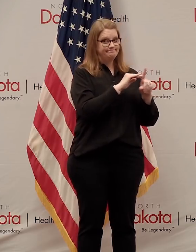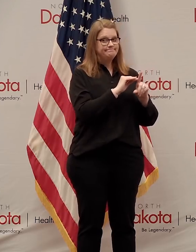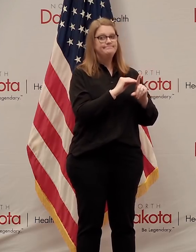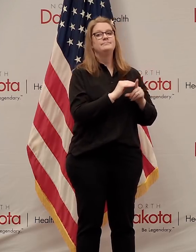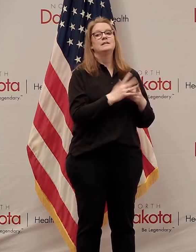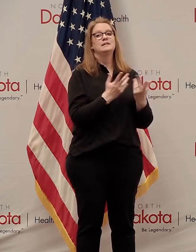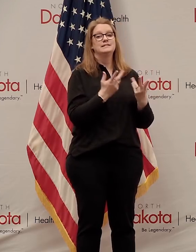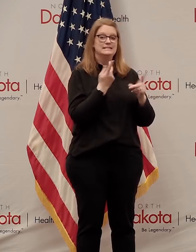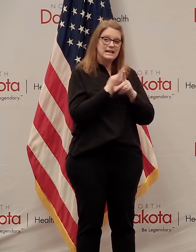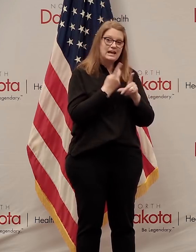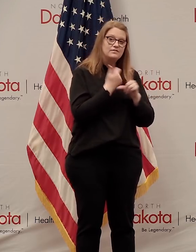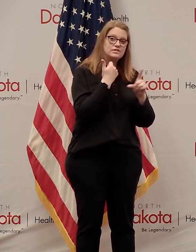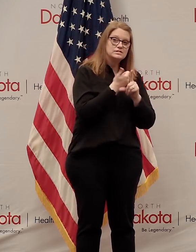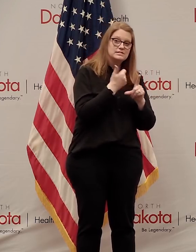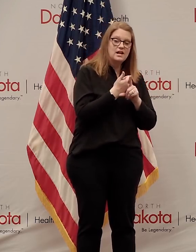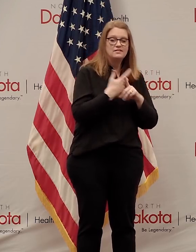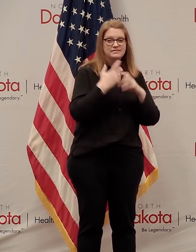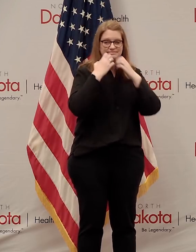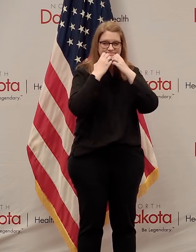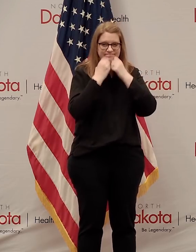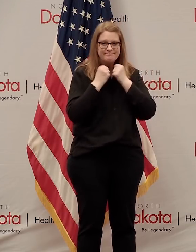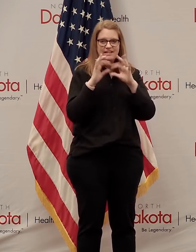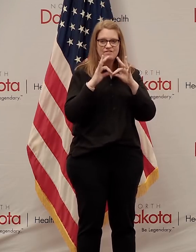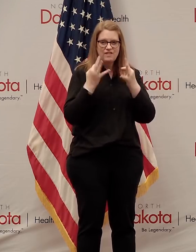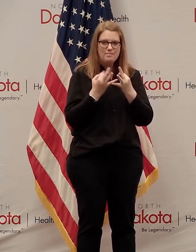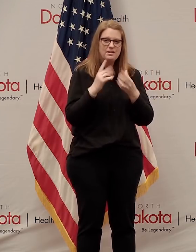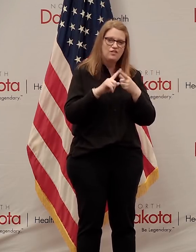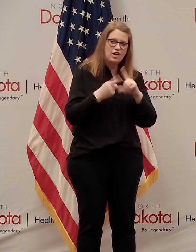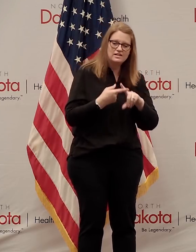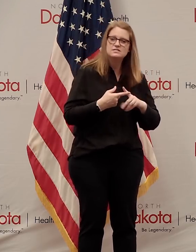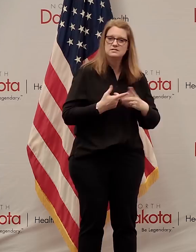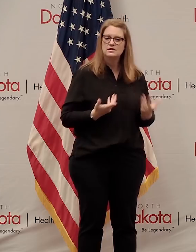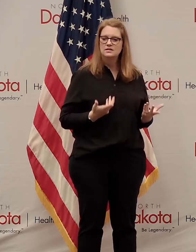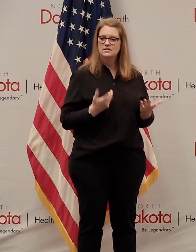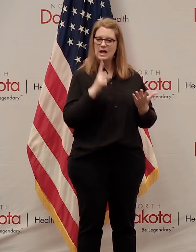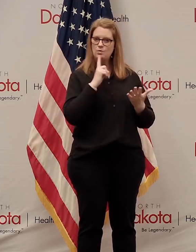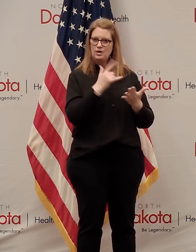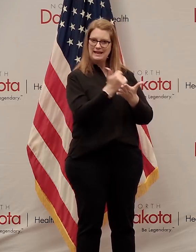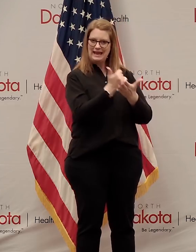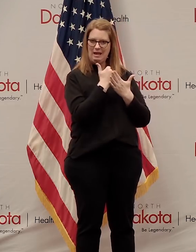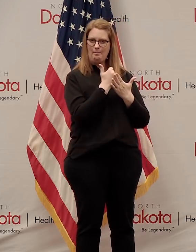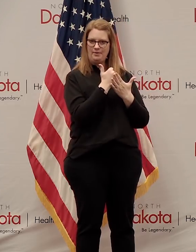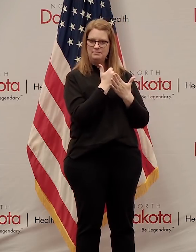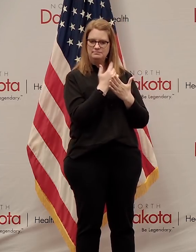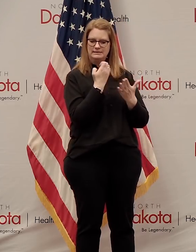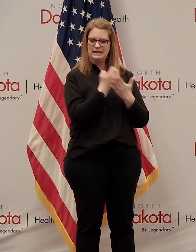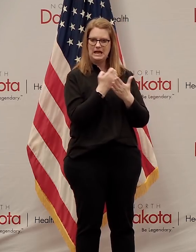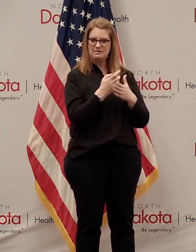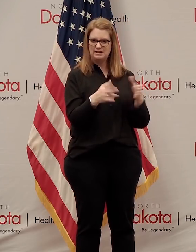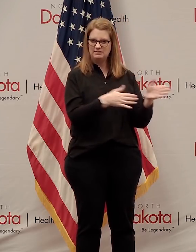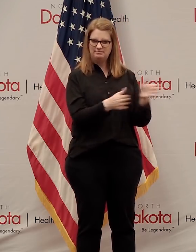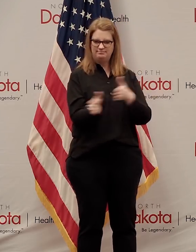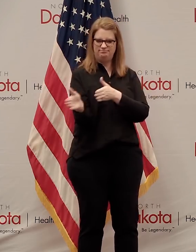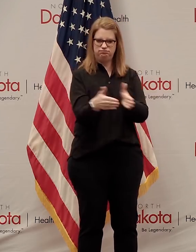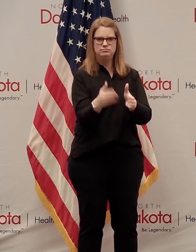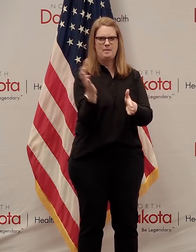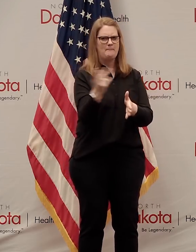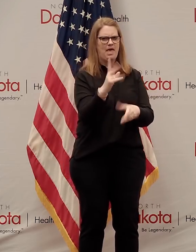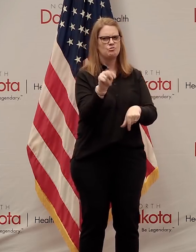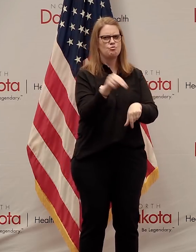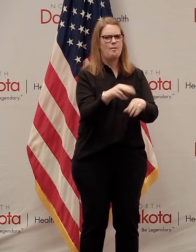care for yourself, care for your loved ones, and help us get the economy going and restarted